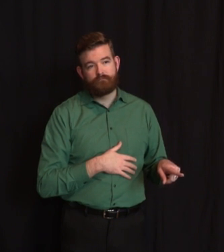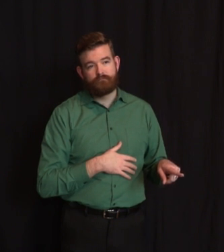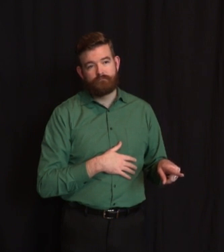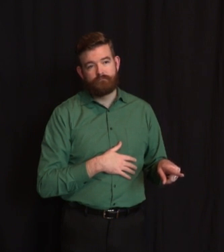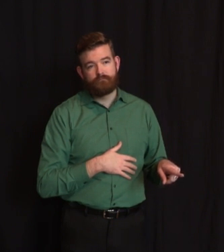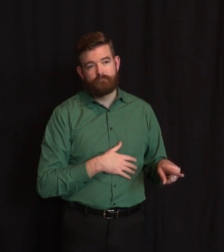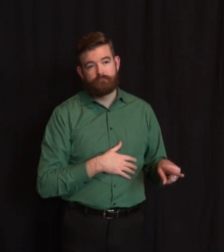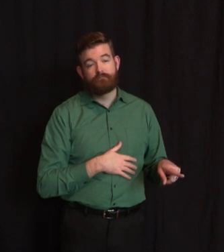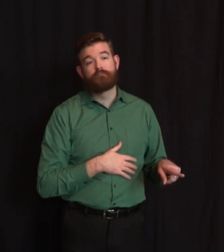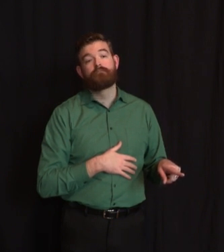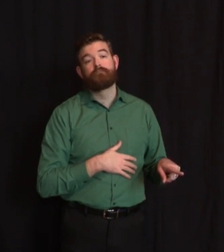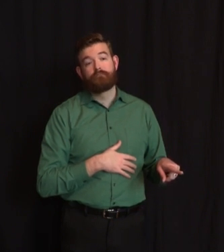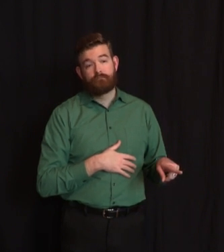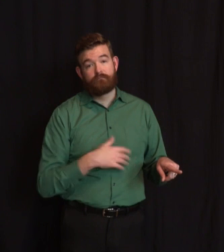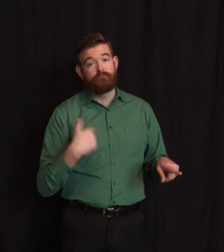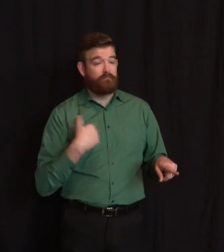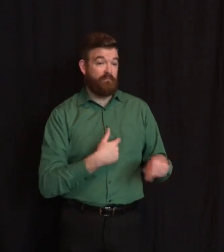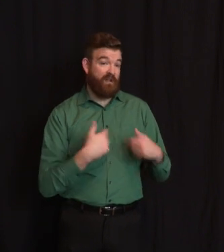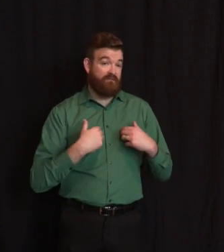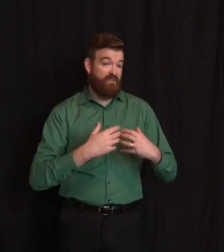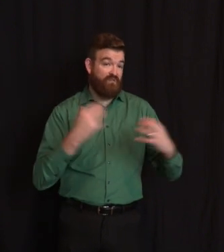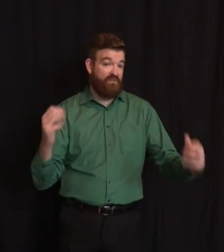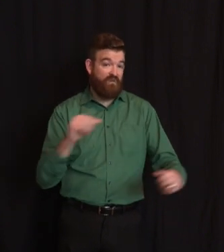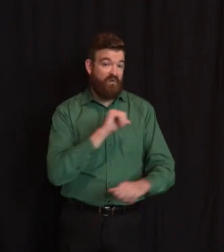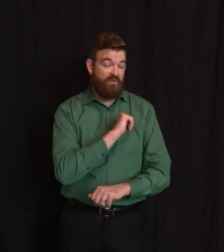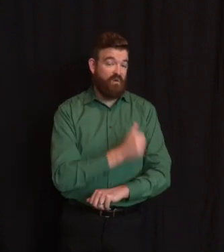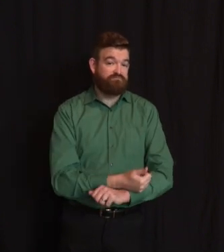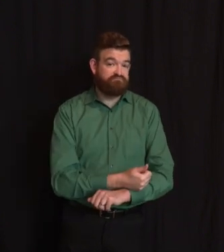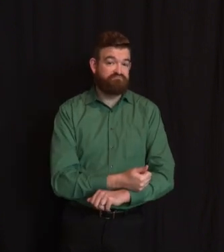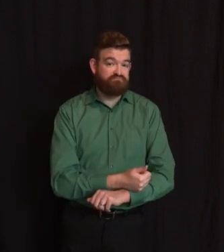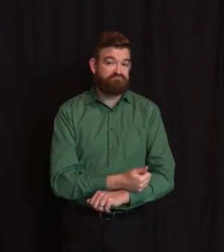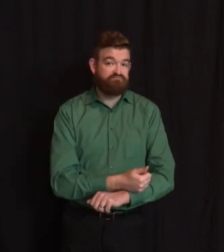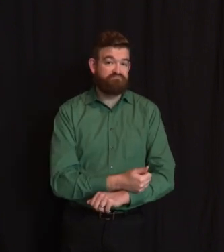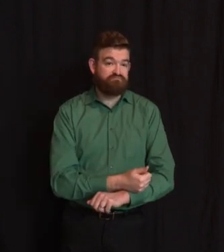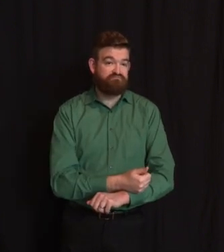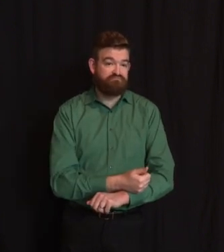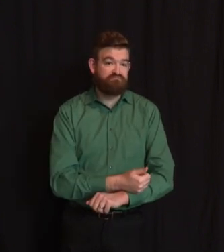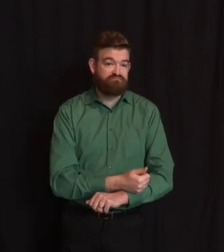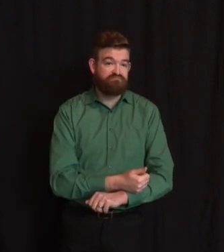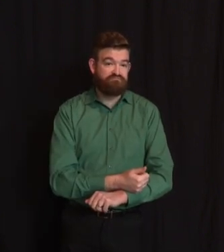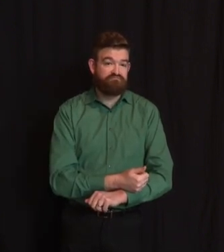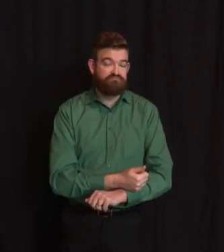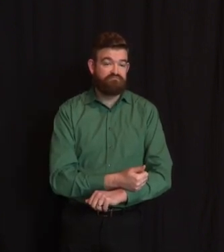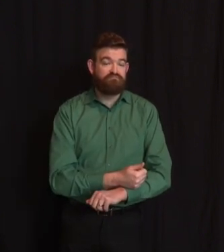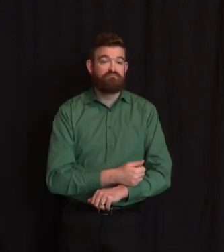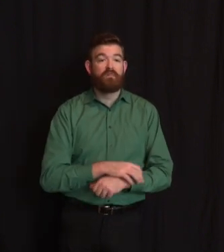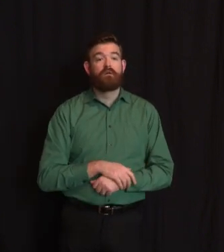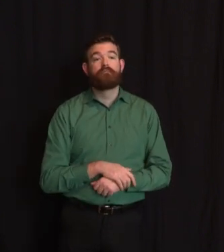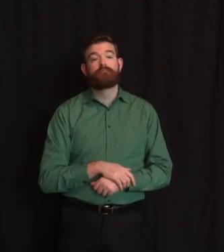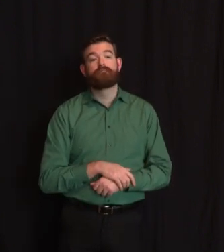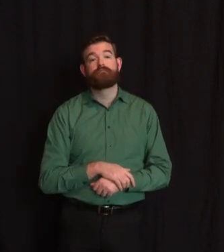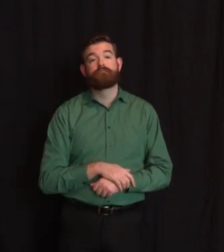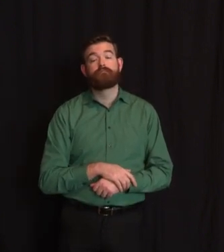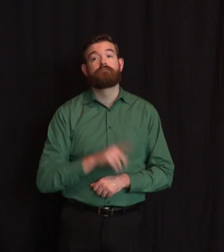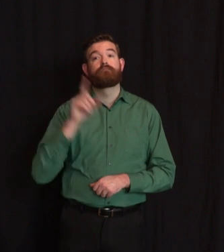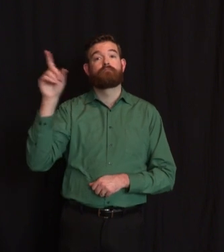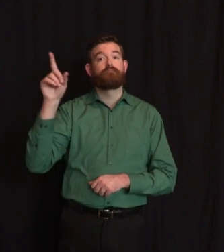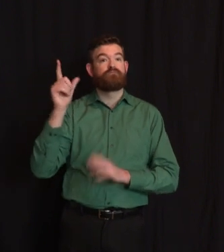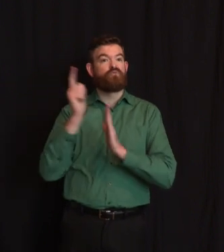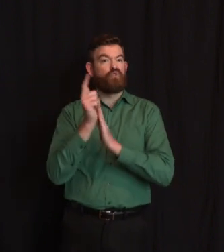where we've said it already, which is the Attorney General is all over this. The feds from CMS, Judy, are all over it.